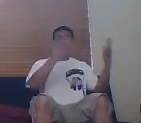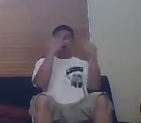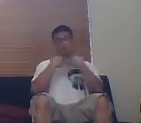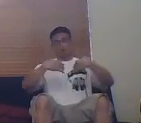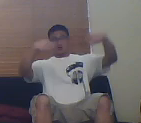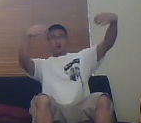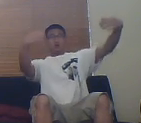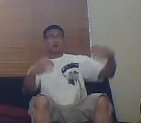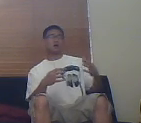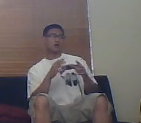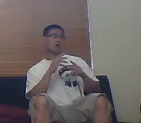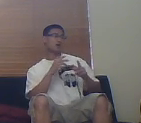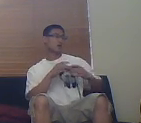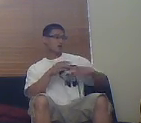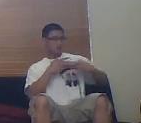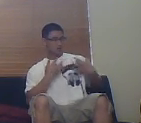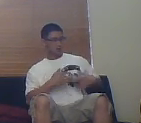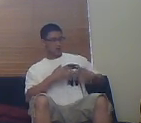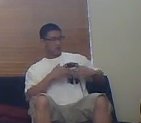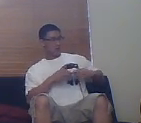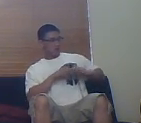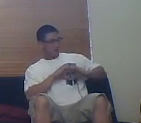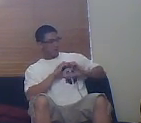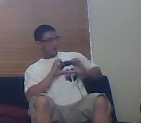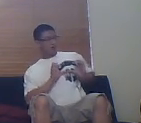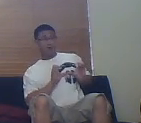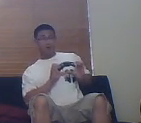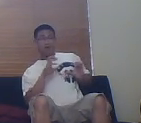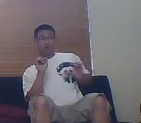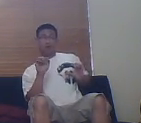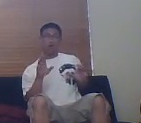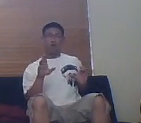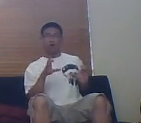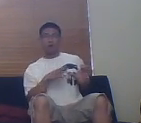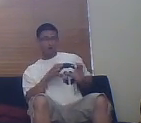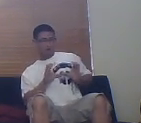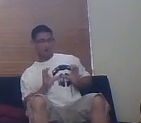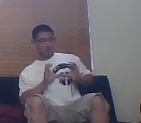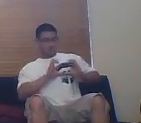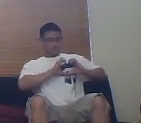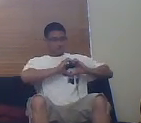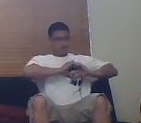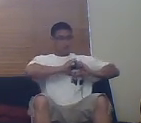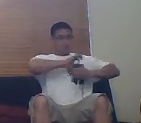Amongst the cracks, a heart bright and a heart with men.